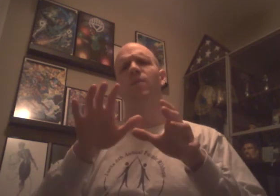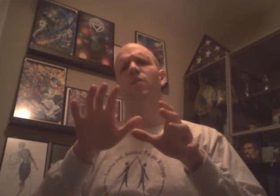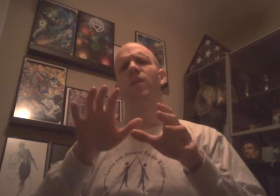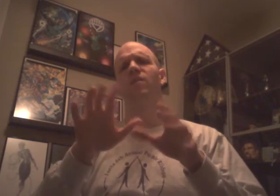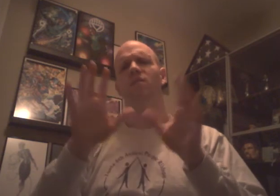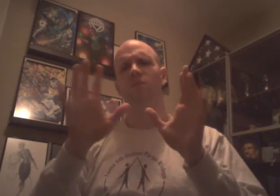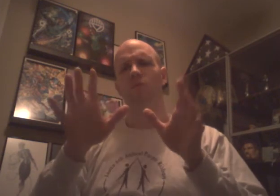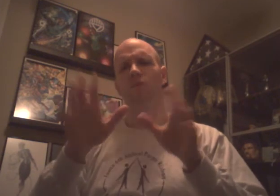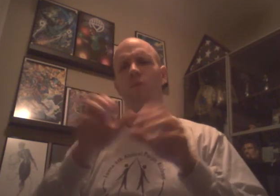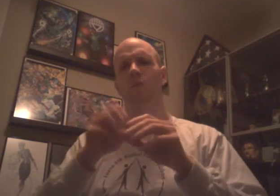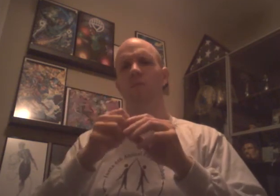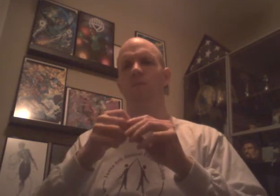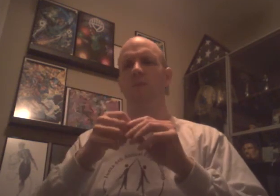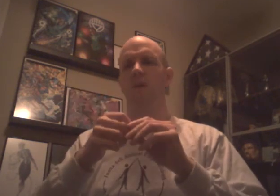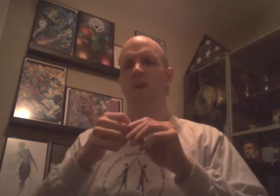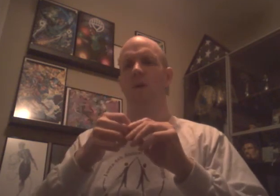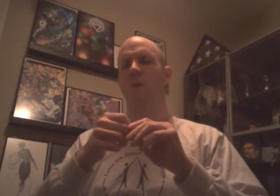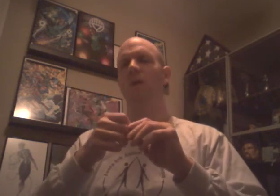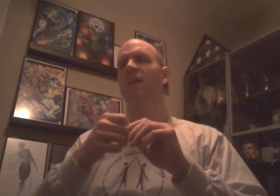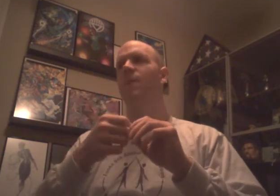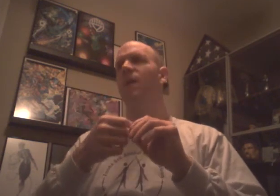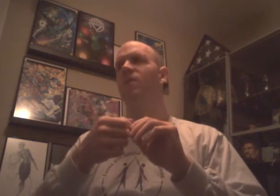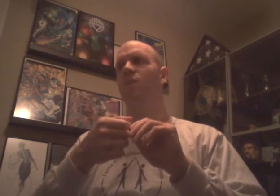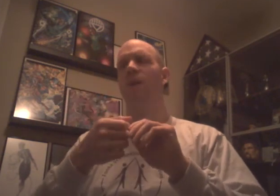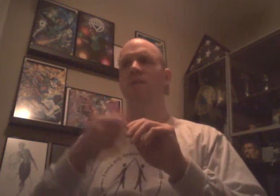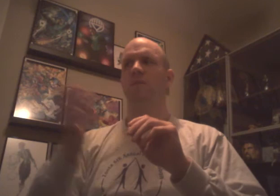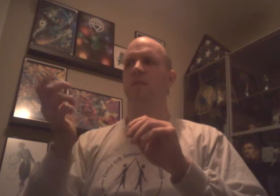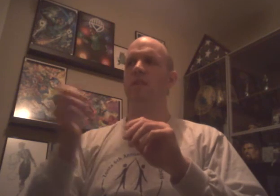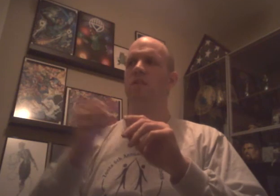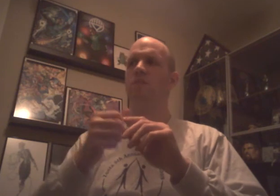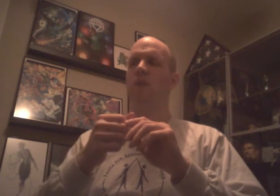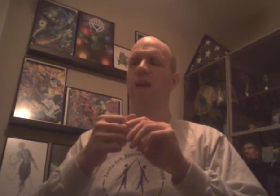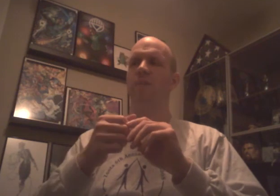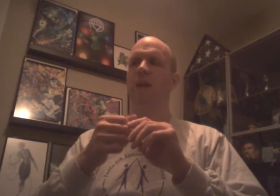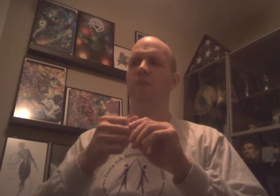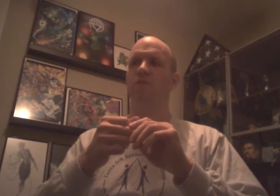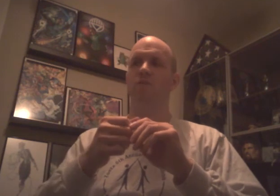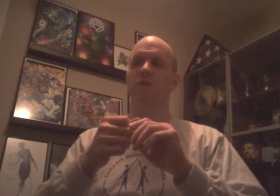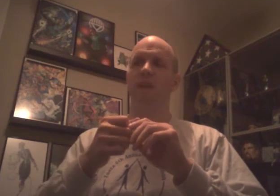able to wrestle. Which was cool. Orton came down to watch the Batista Bryan match. Which was fine.